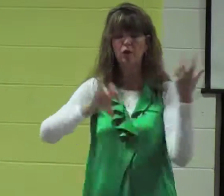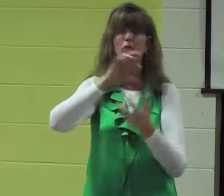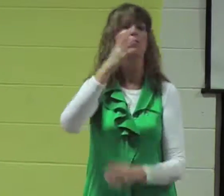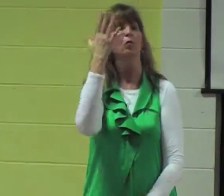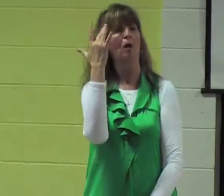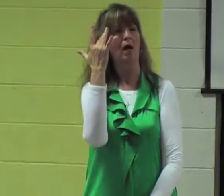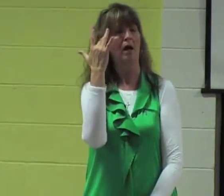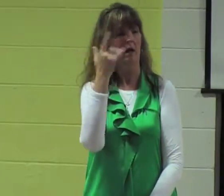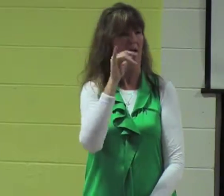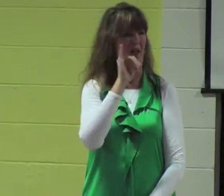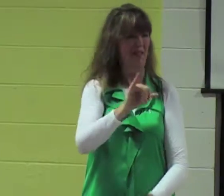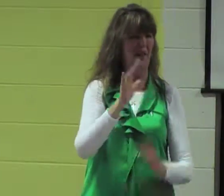that the Jews